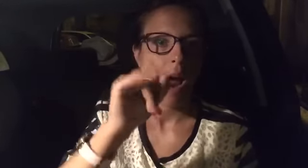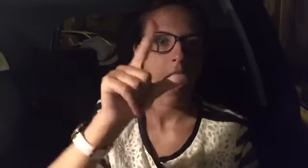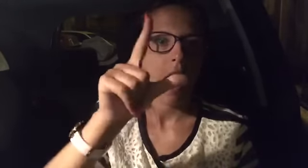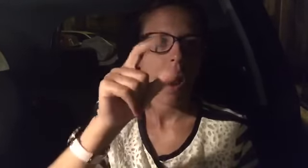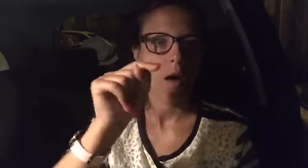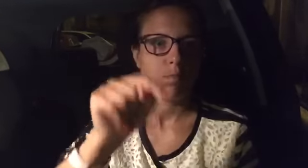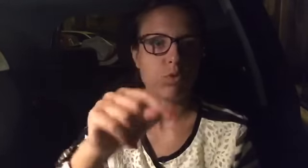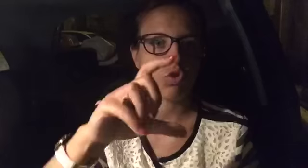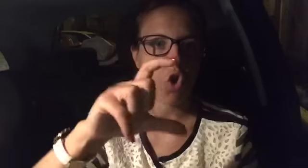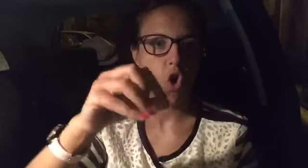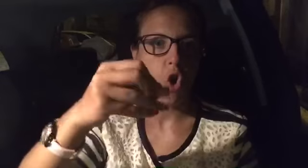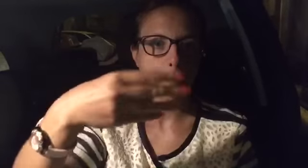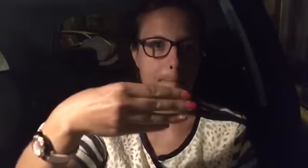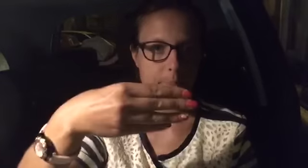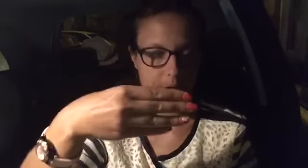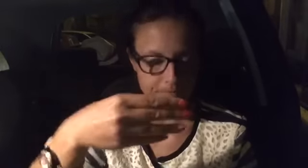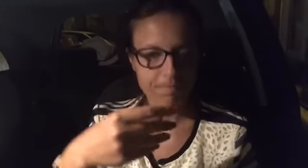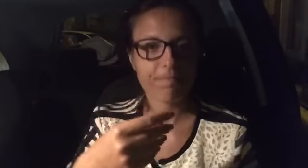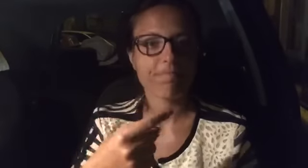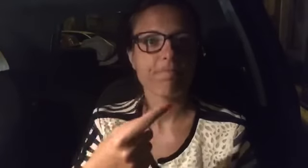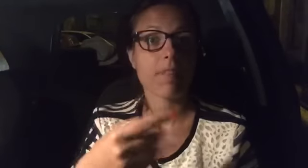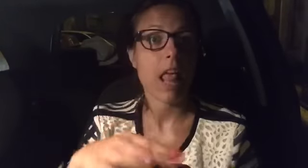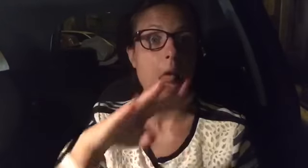wasn't about use But